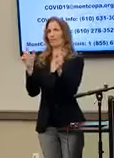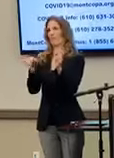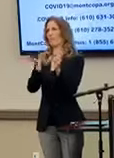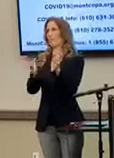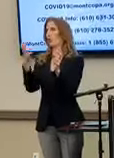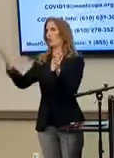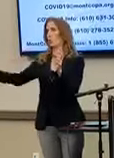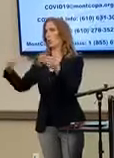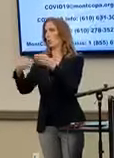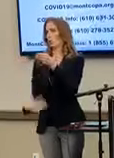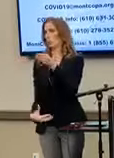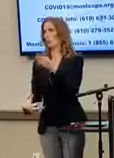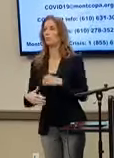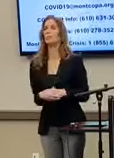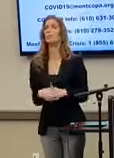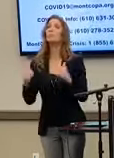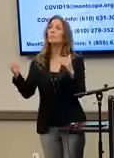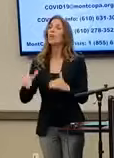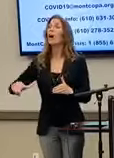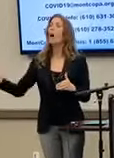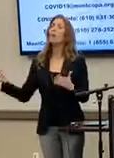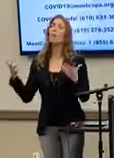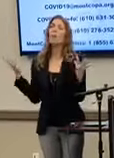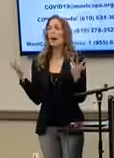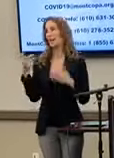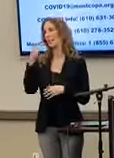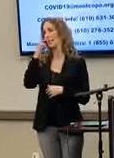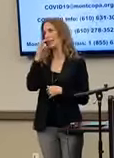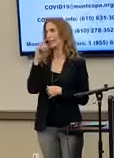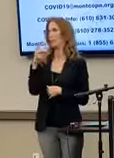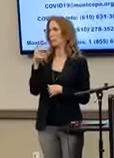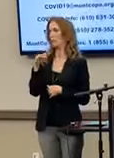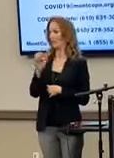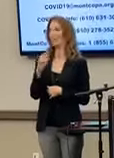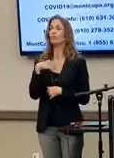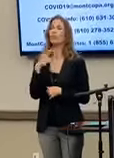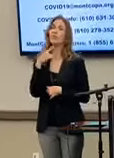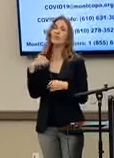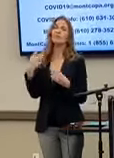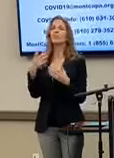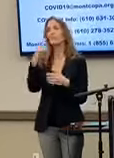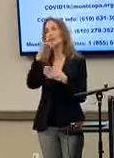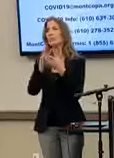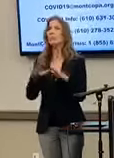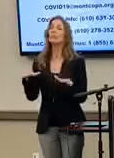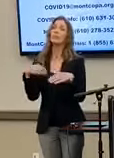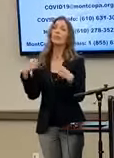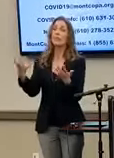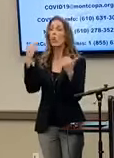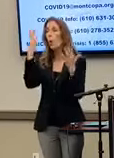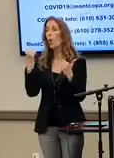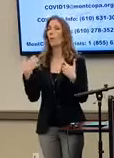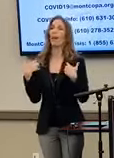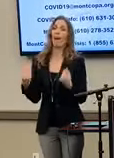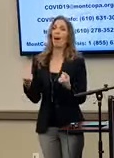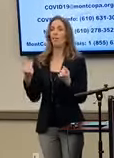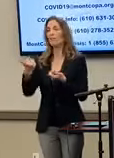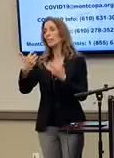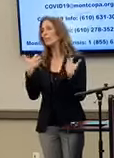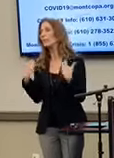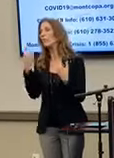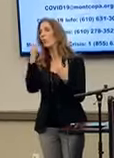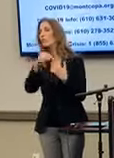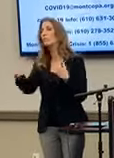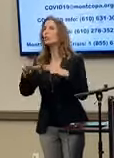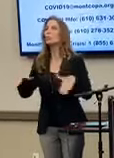And another great site is Kids Peace, which is giving hope and help to healing to children, um, with a helpful link